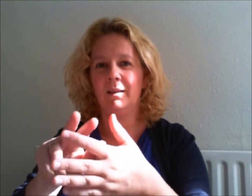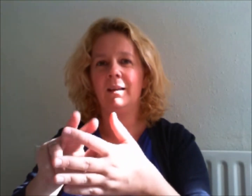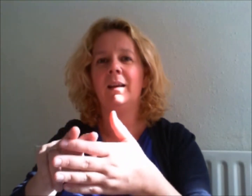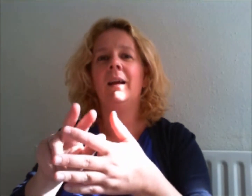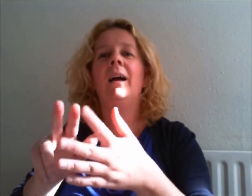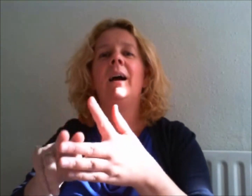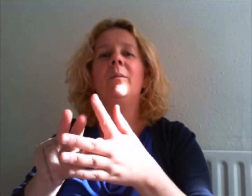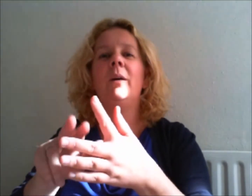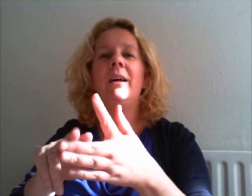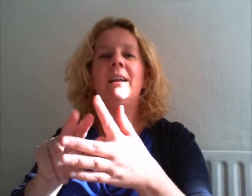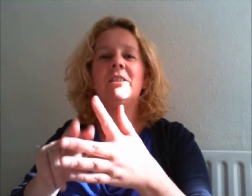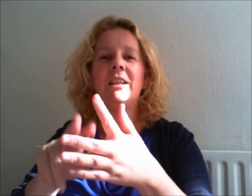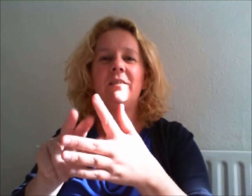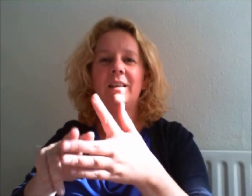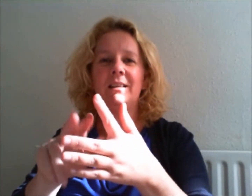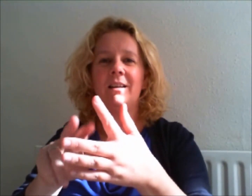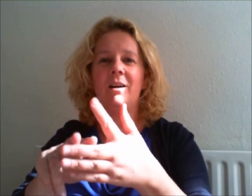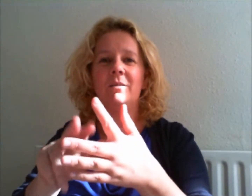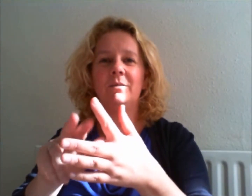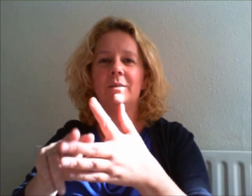And when I achieve these goals.